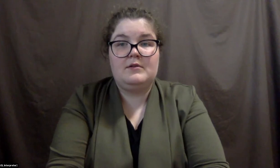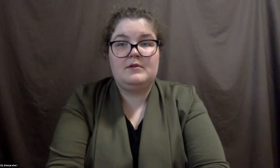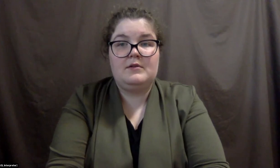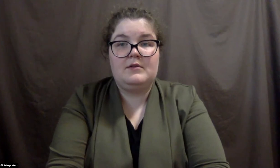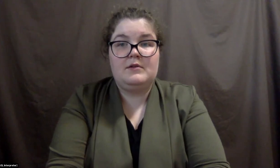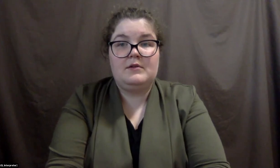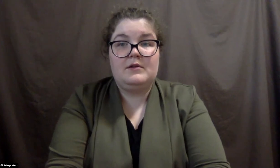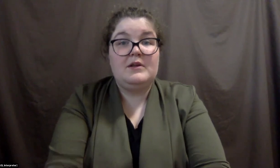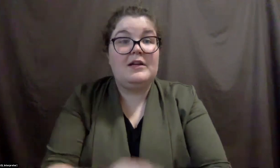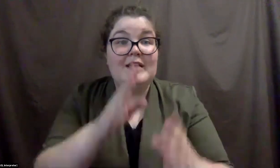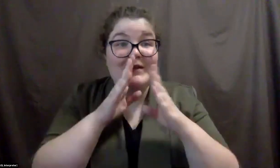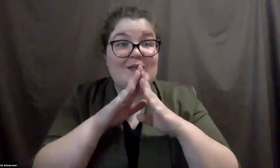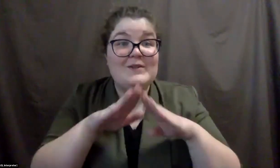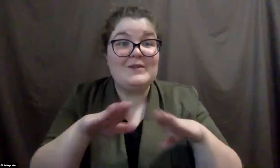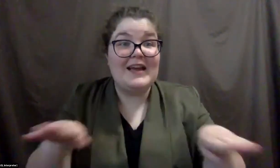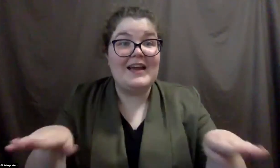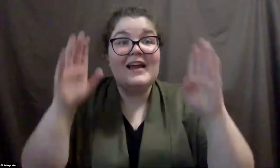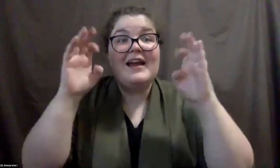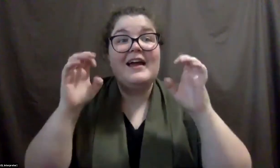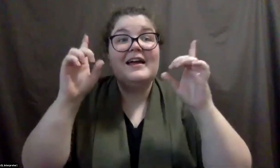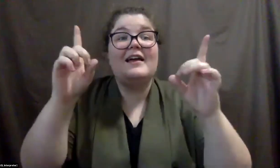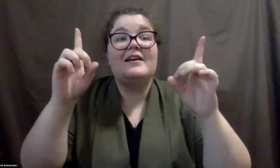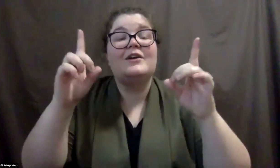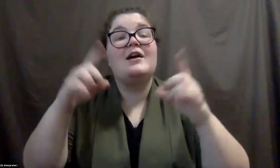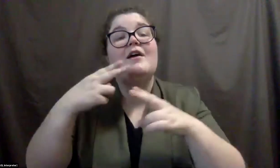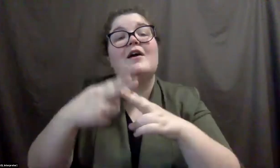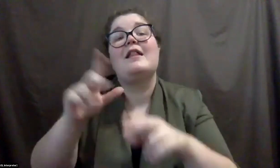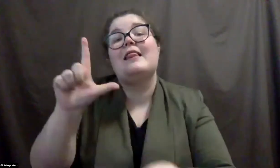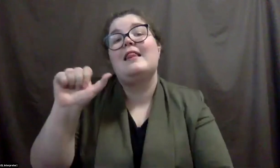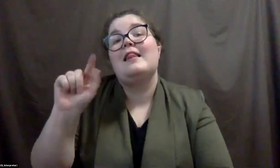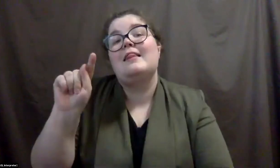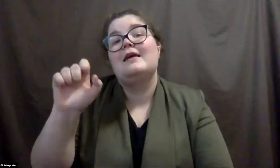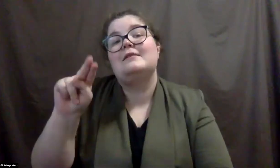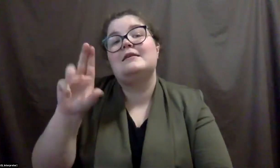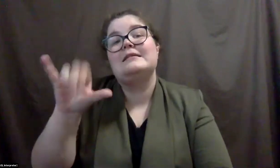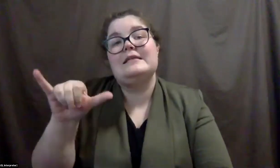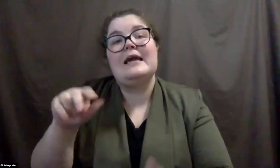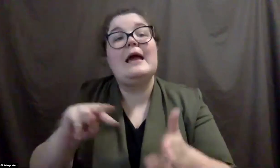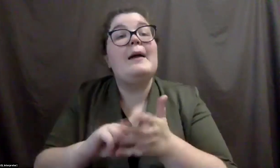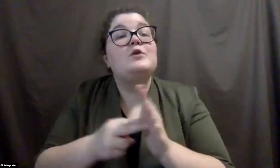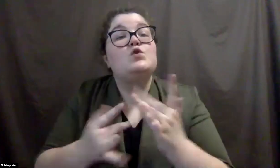this is dead air, but in education, it's called latency and you wait for the students to answer.